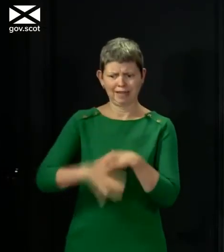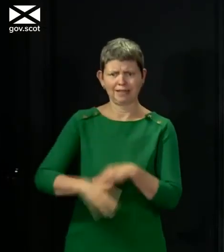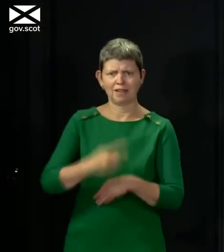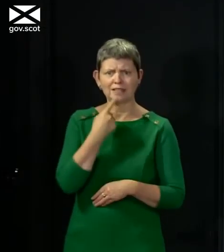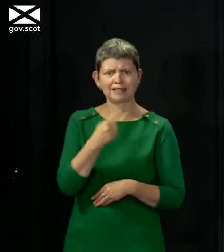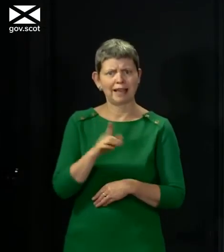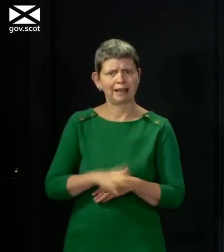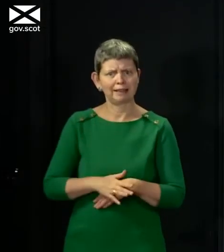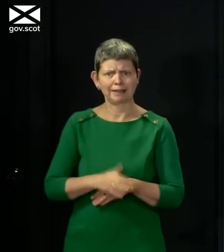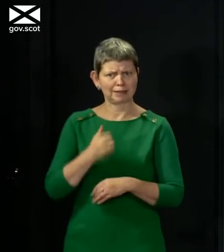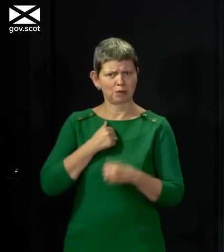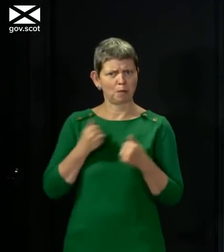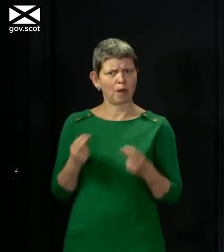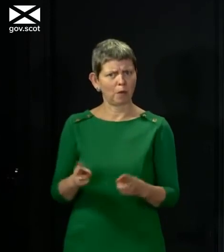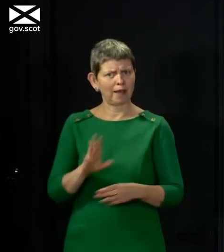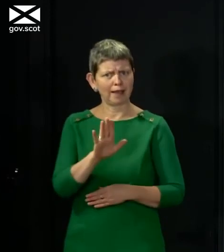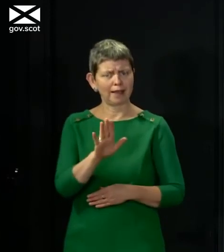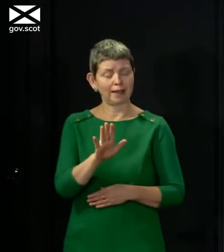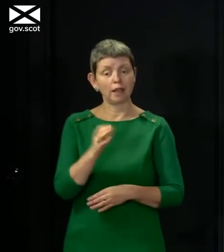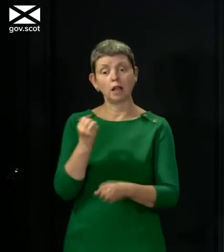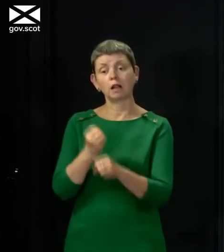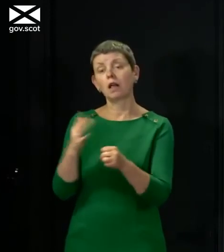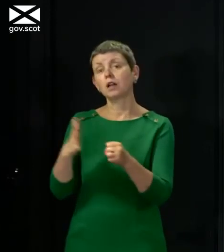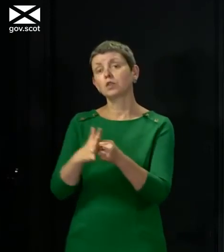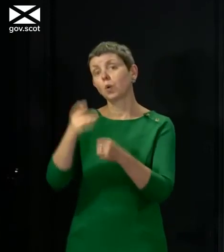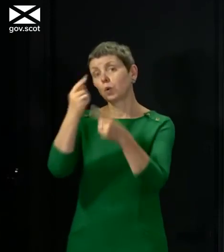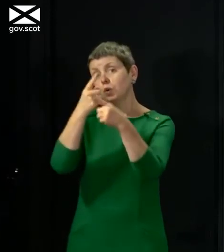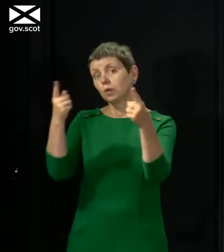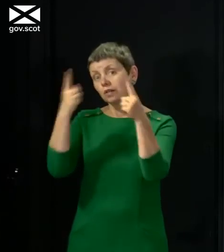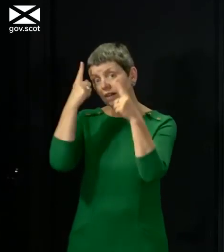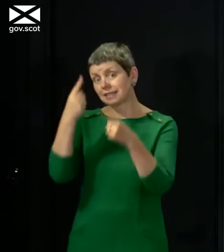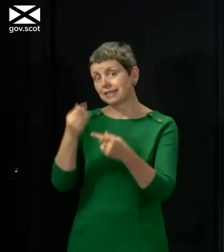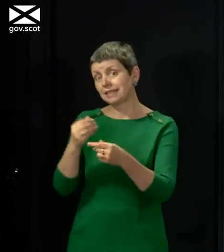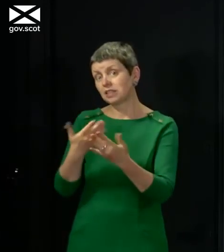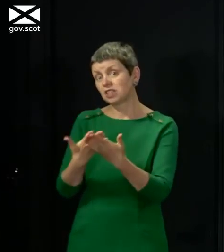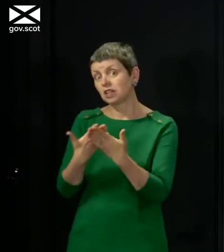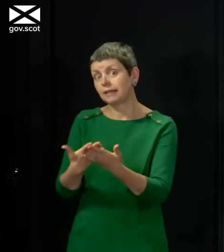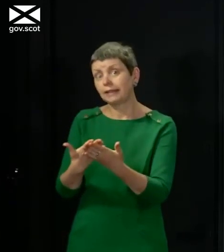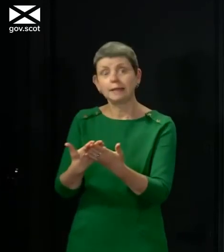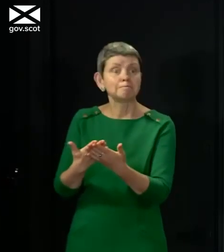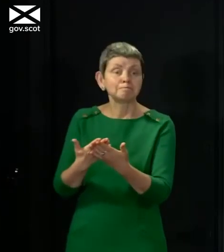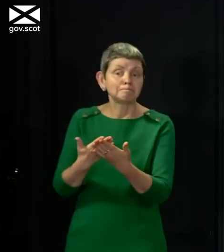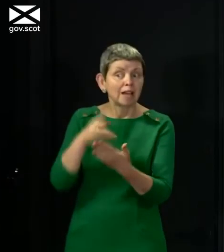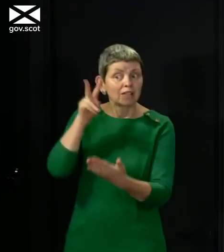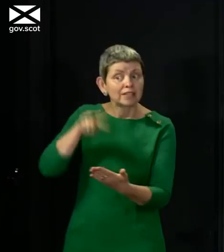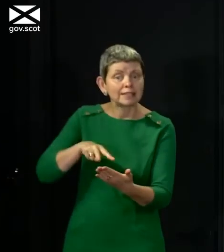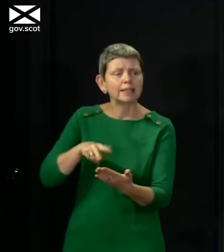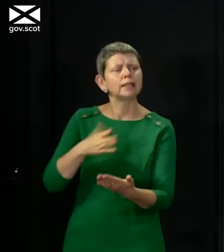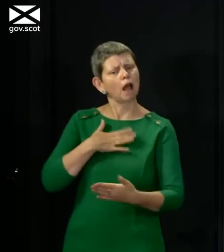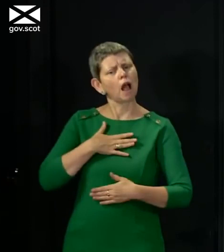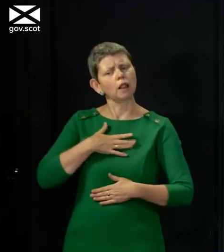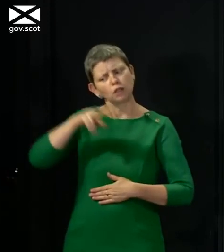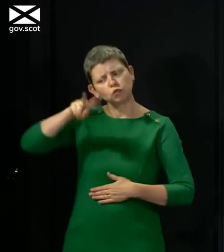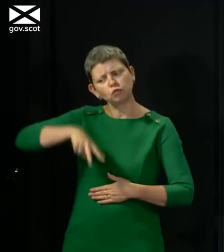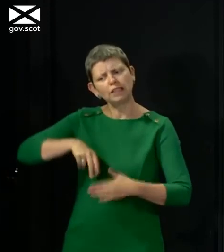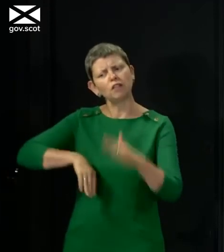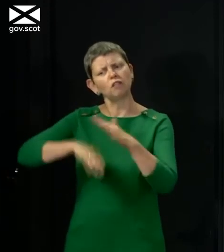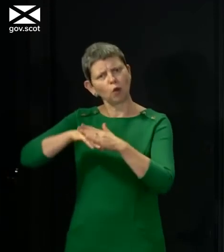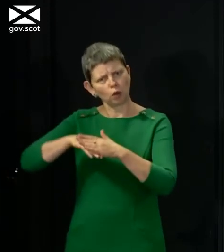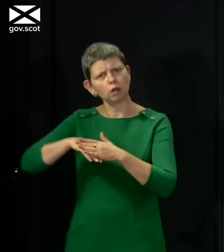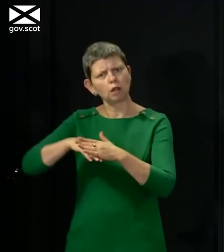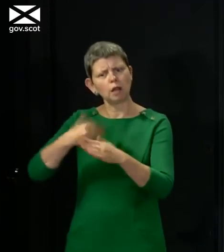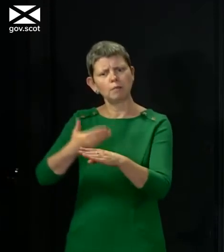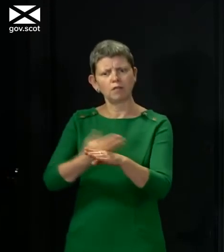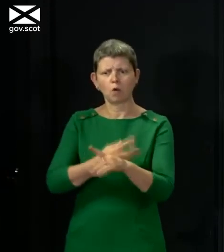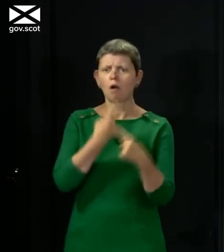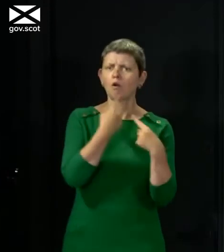general approach to things. I've not seen the Glasgow University study you quote. I often like to read these things in full just in case. I'm not saying that's the case,